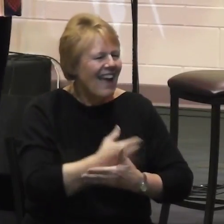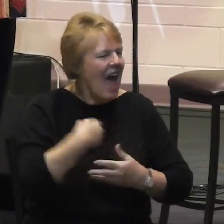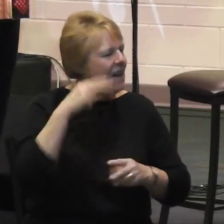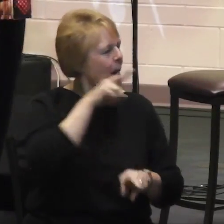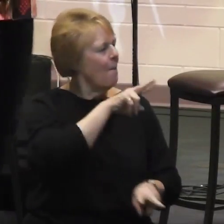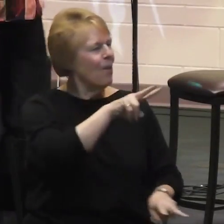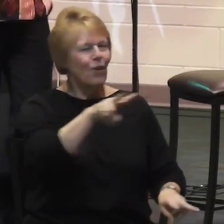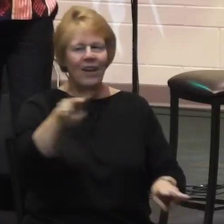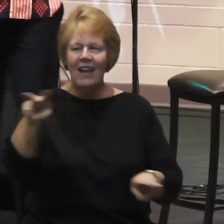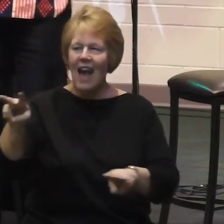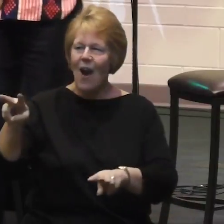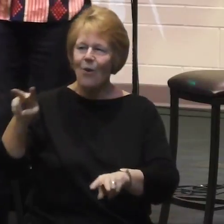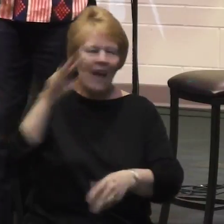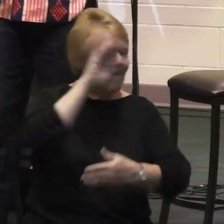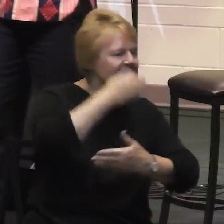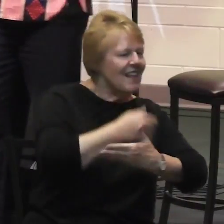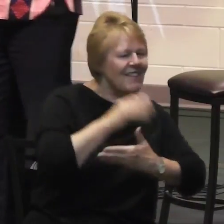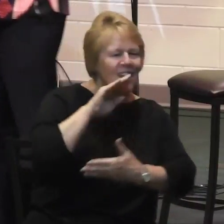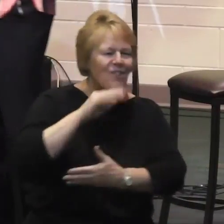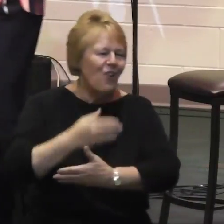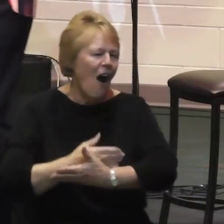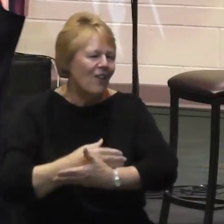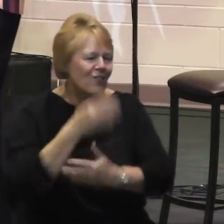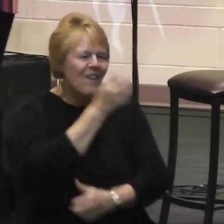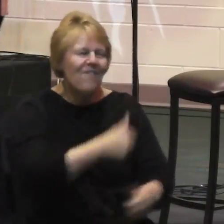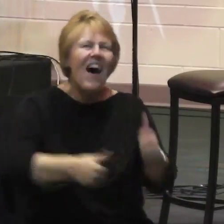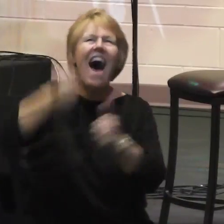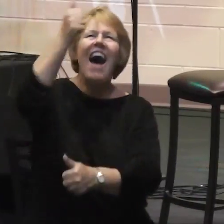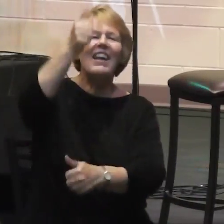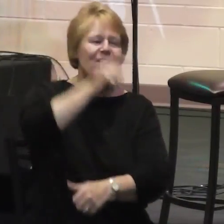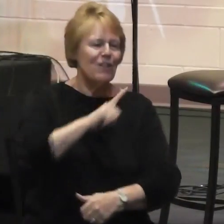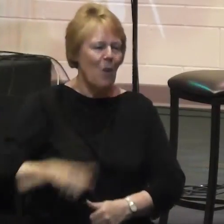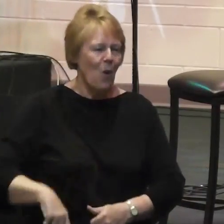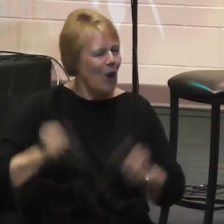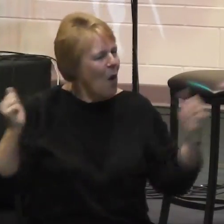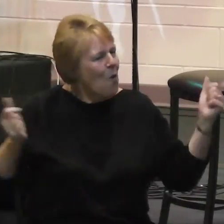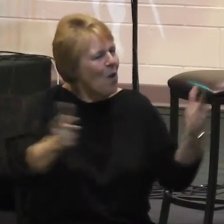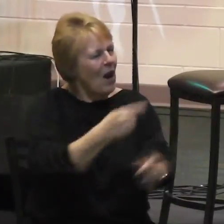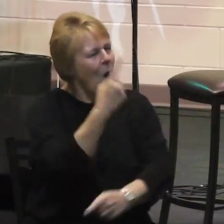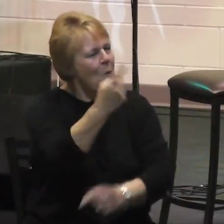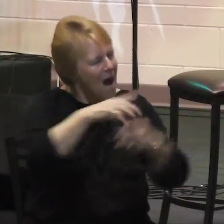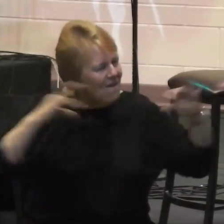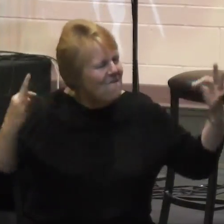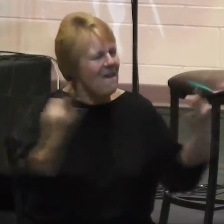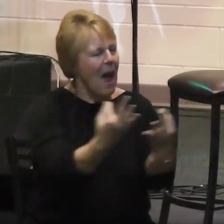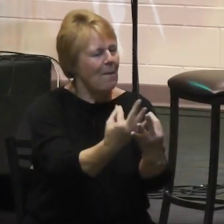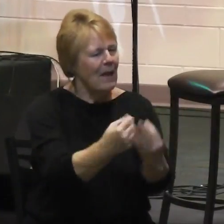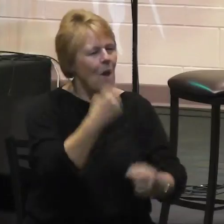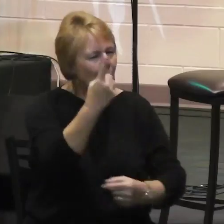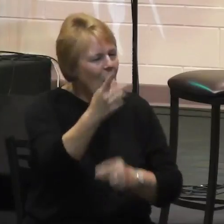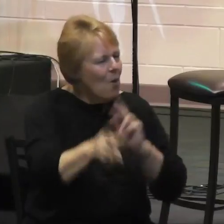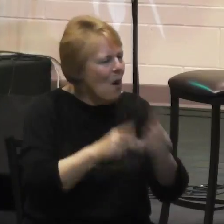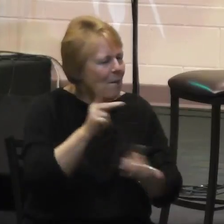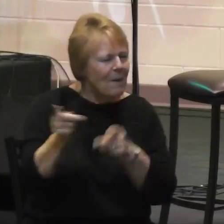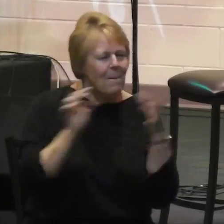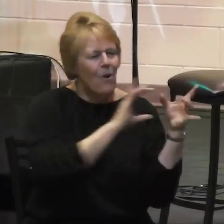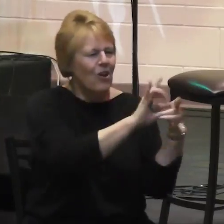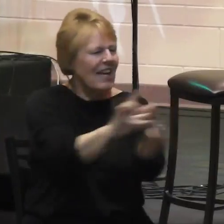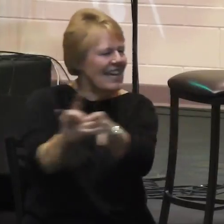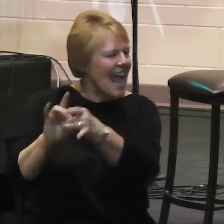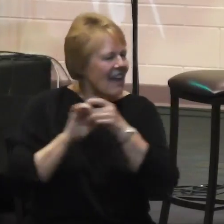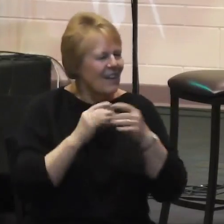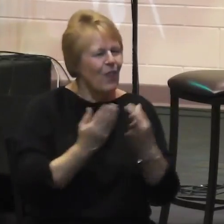and daughters of the most high God. We are one family. Amen? We are one people connected